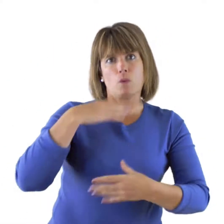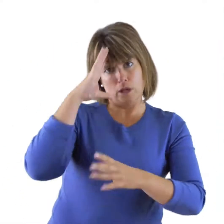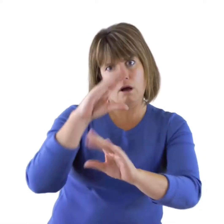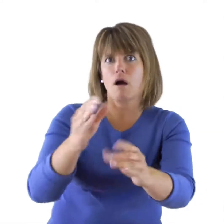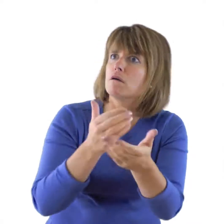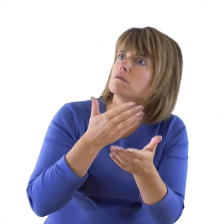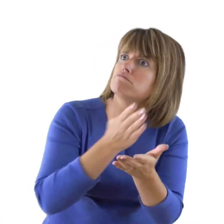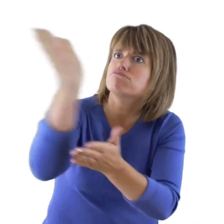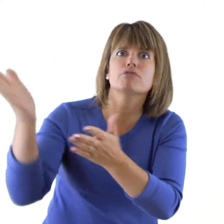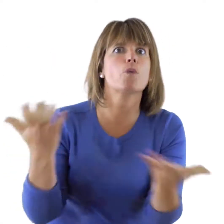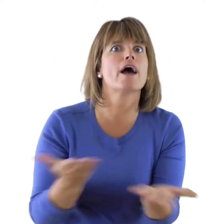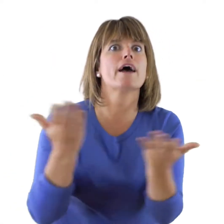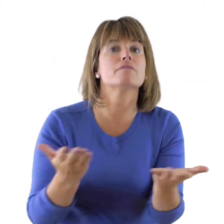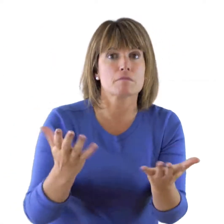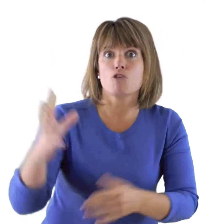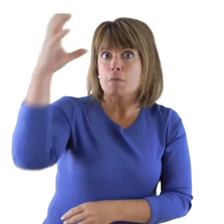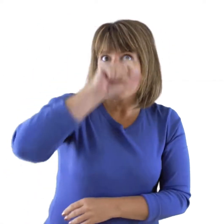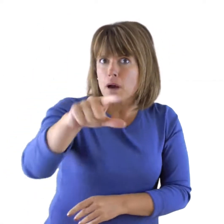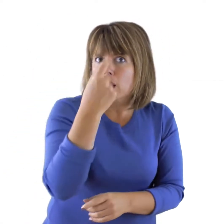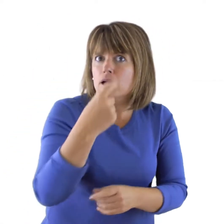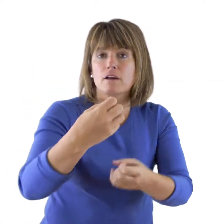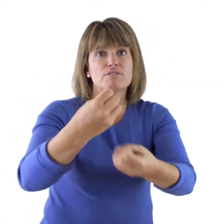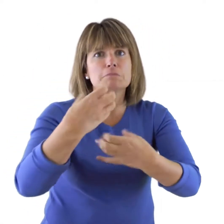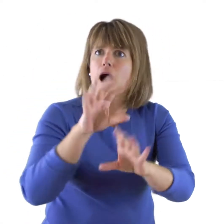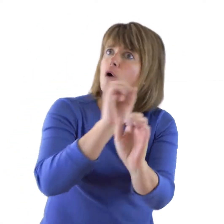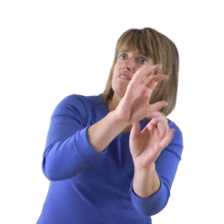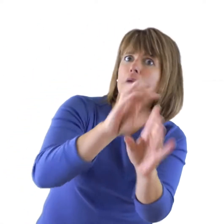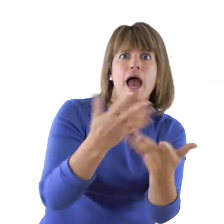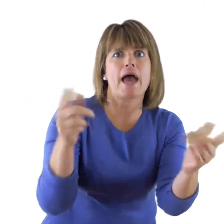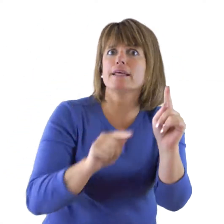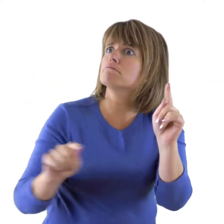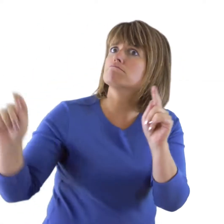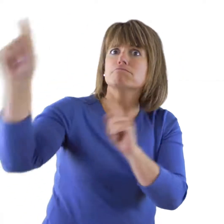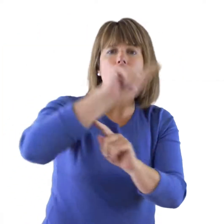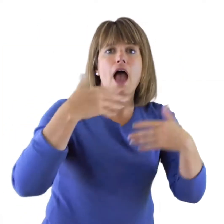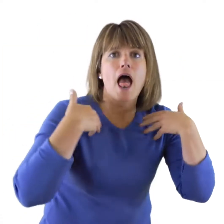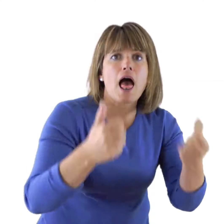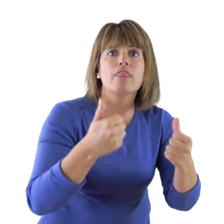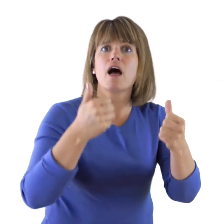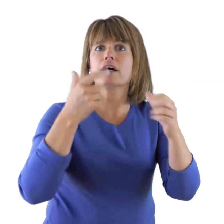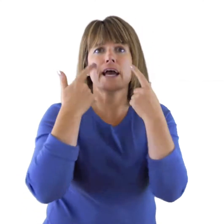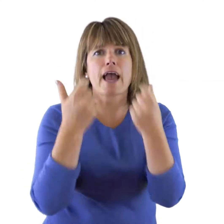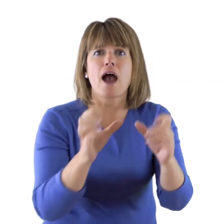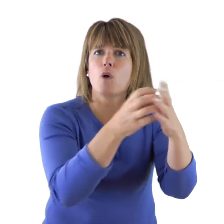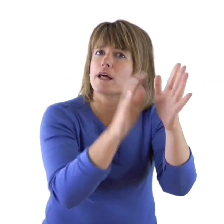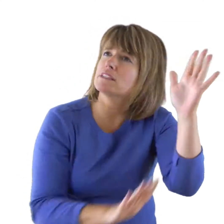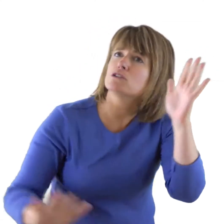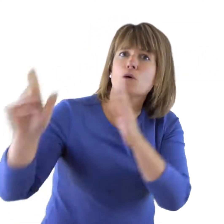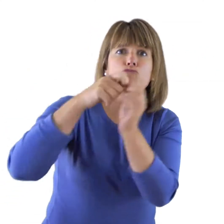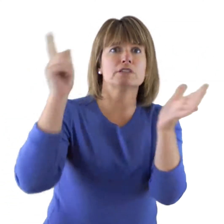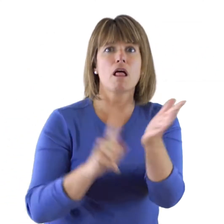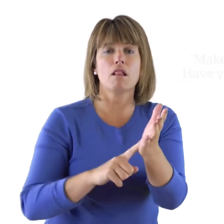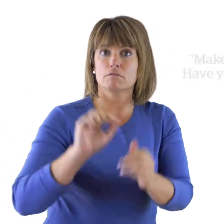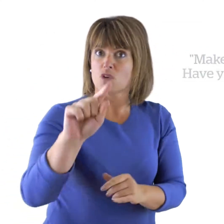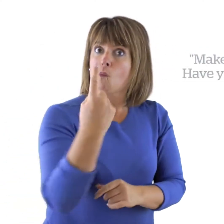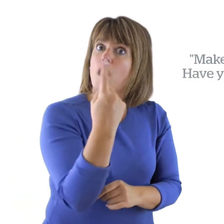then you can always come to us and we will help. Remember you can leave feedback on any health and social care organisation in Bristol